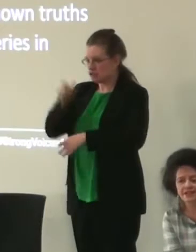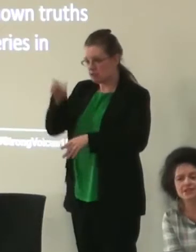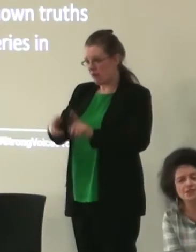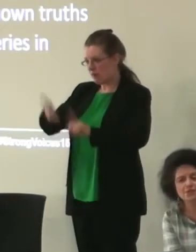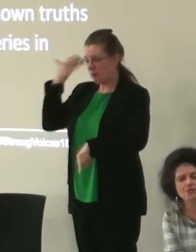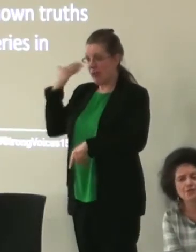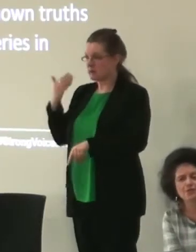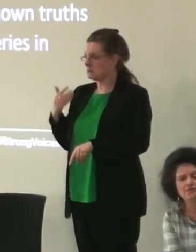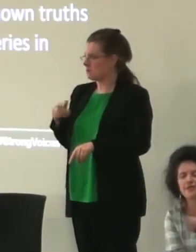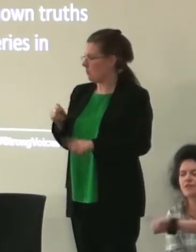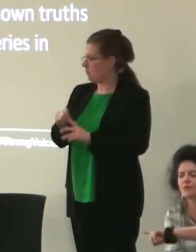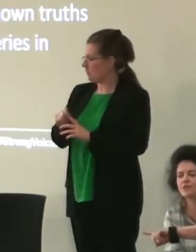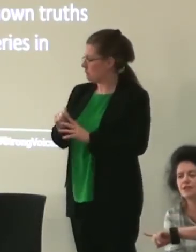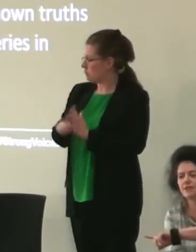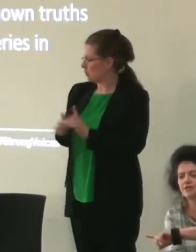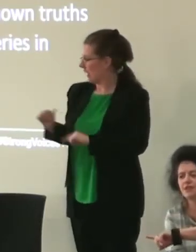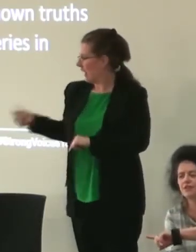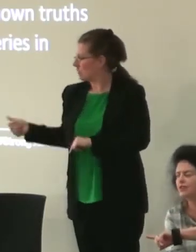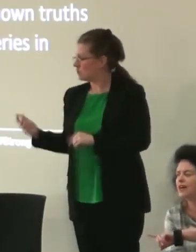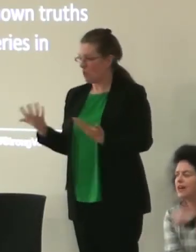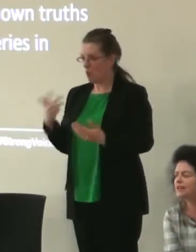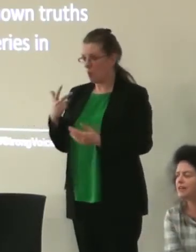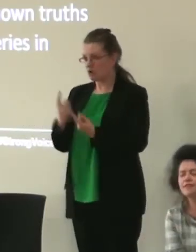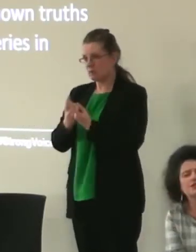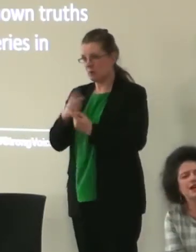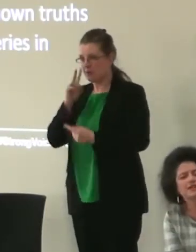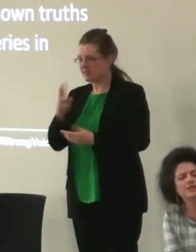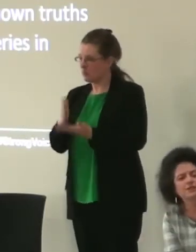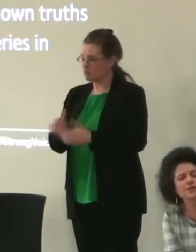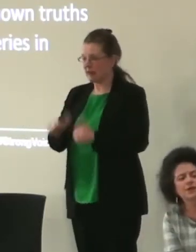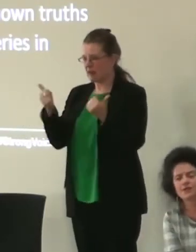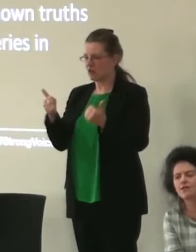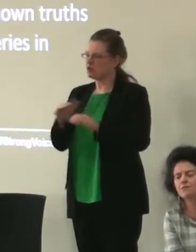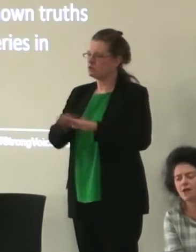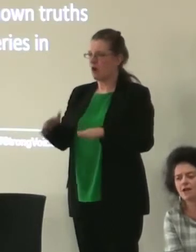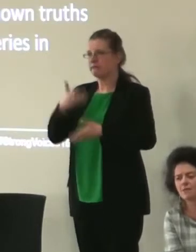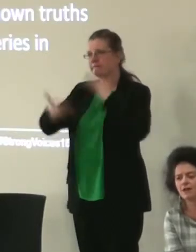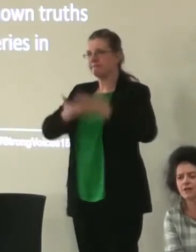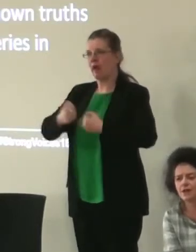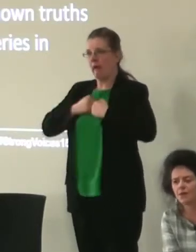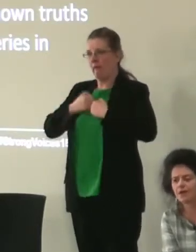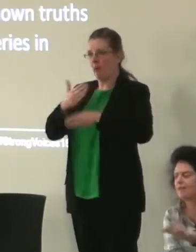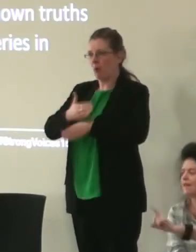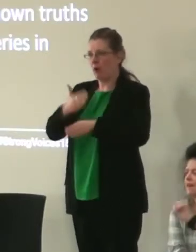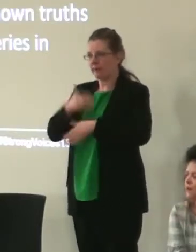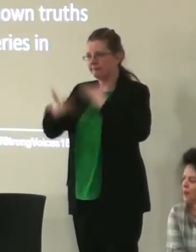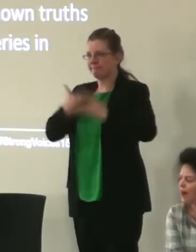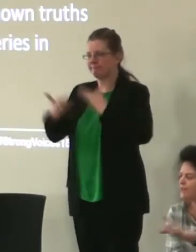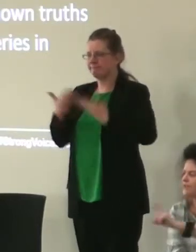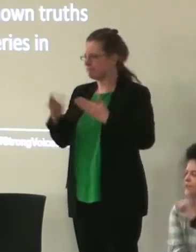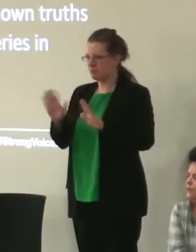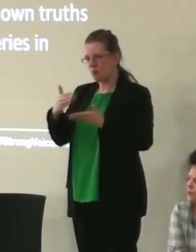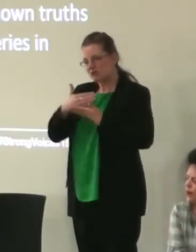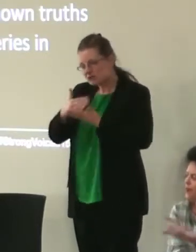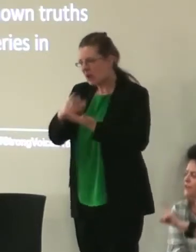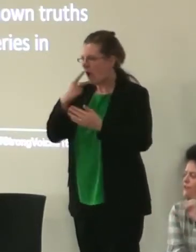project next door or the thing that we've seen that is really good instead of just telling the story about our own work because that way we're